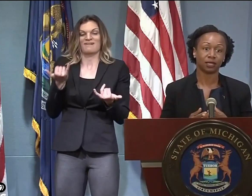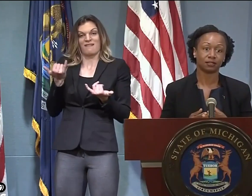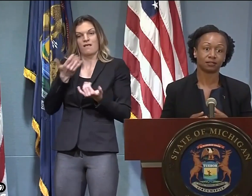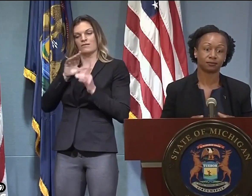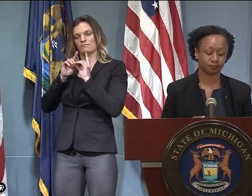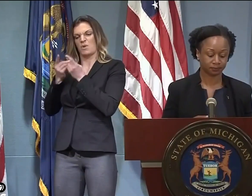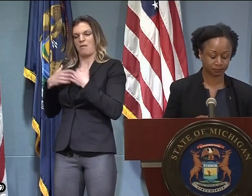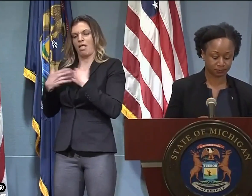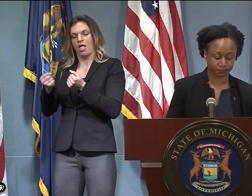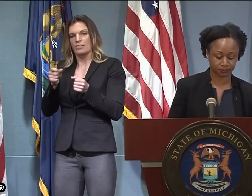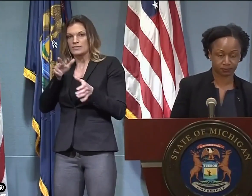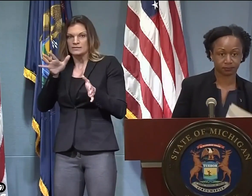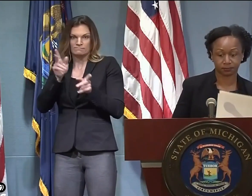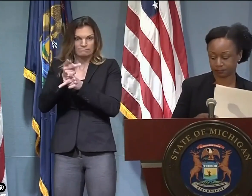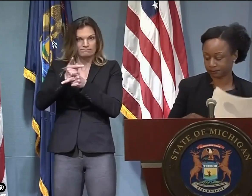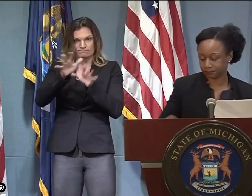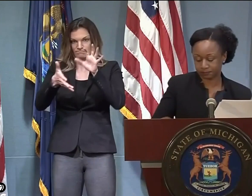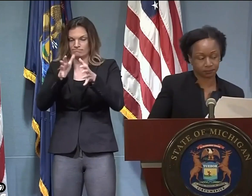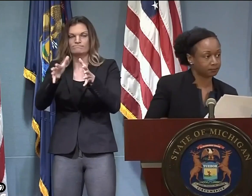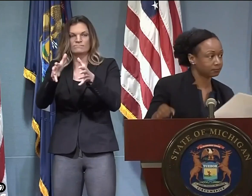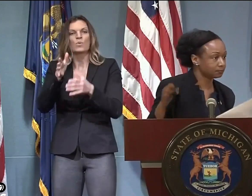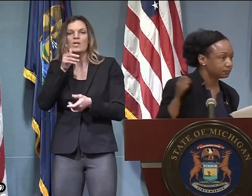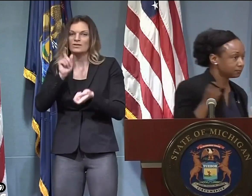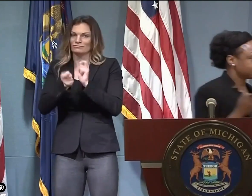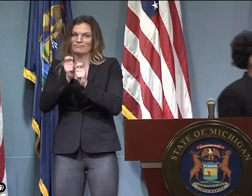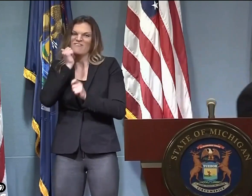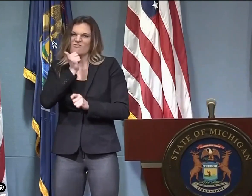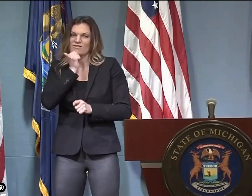will change on a daily basis.